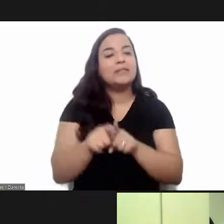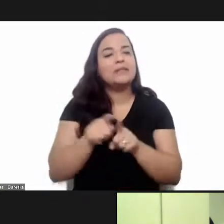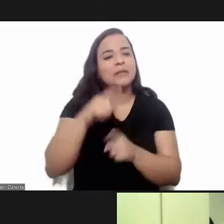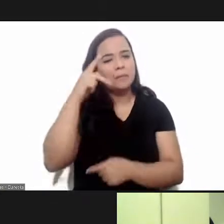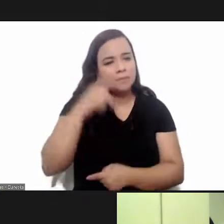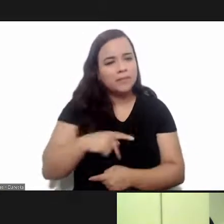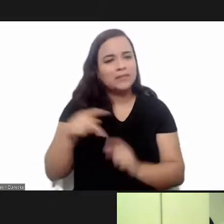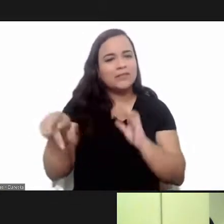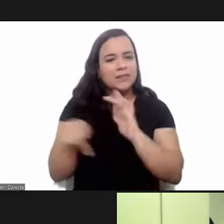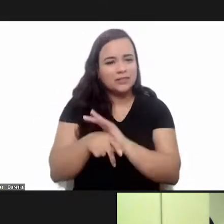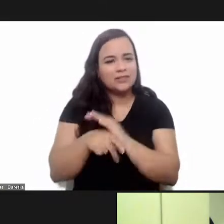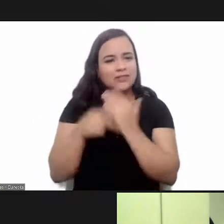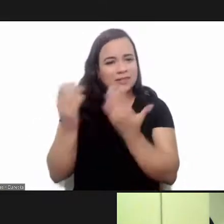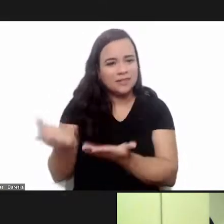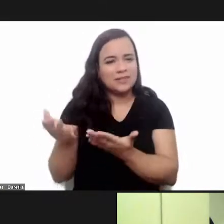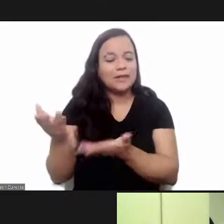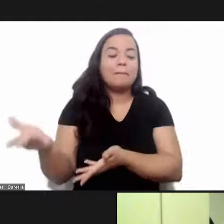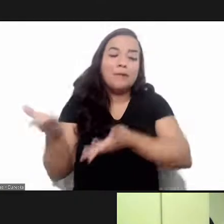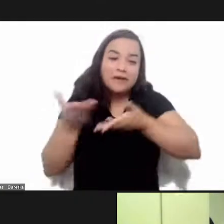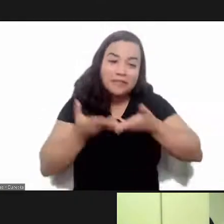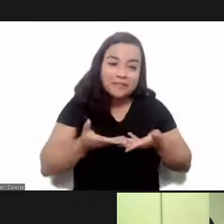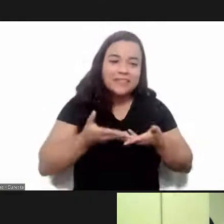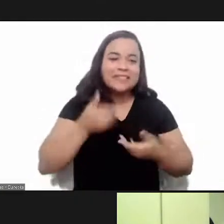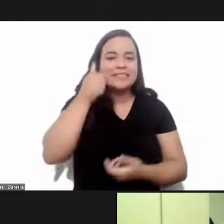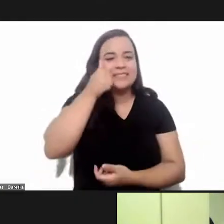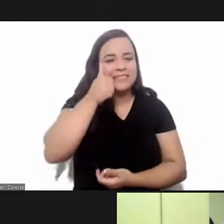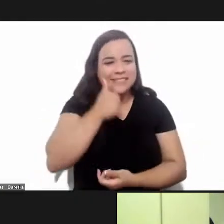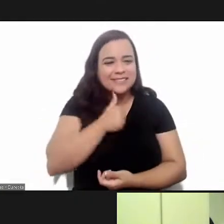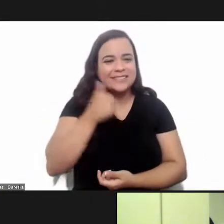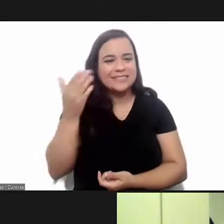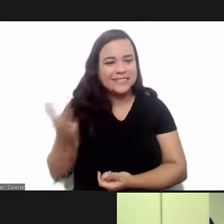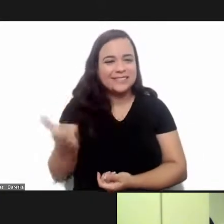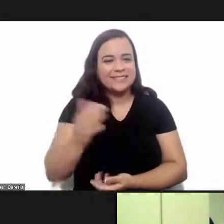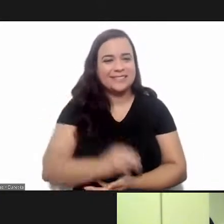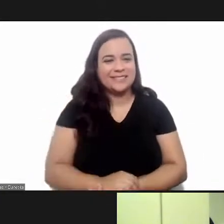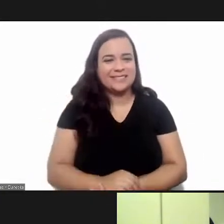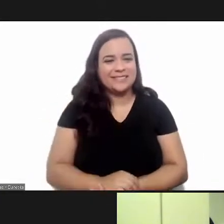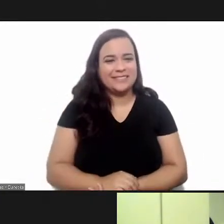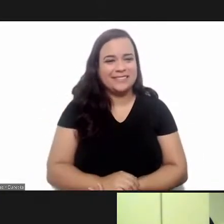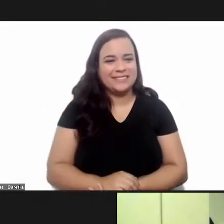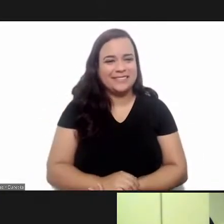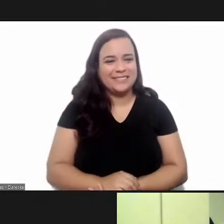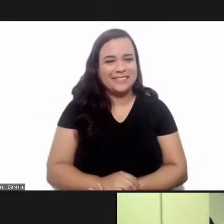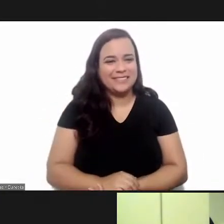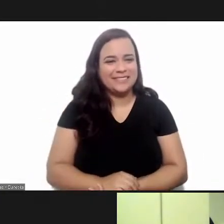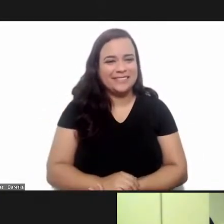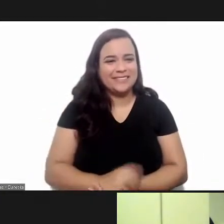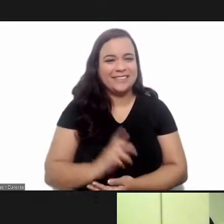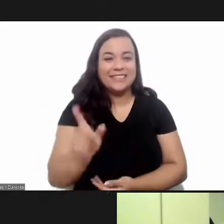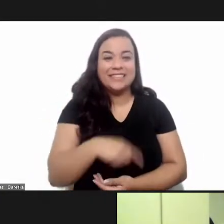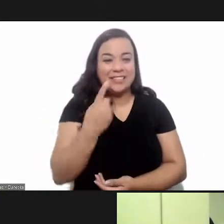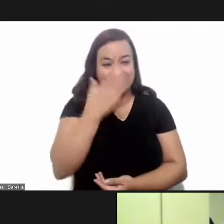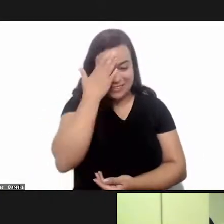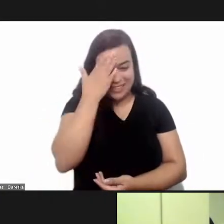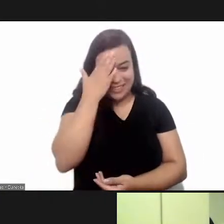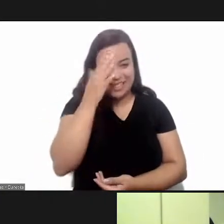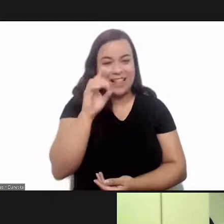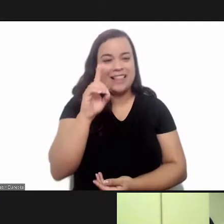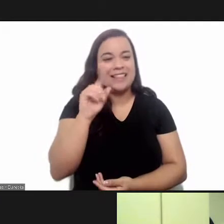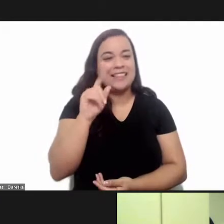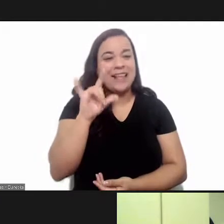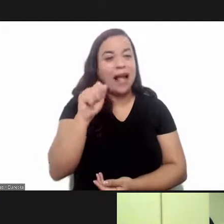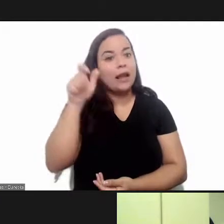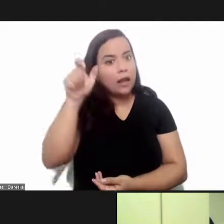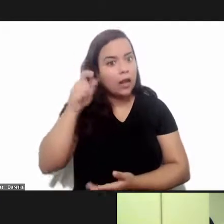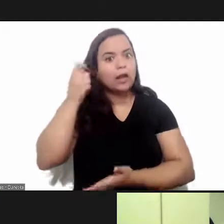fin de chagas welcome elvia cuevas who we know as